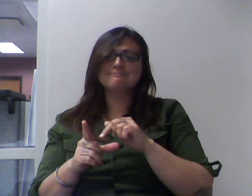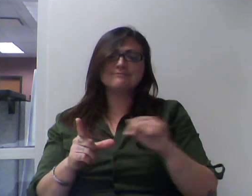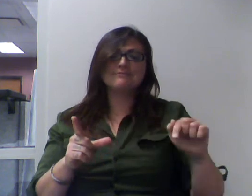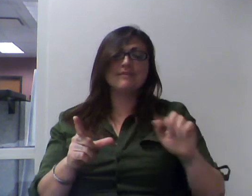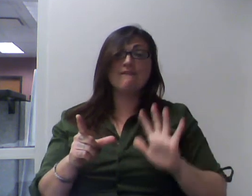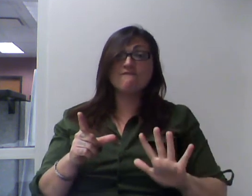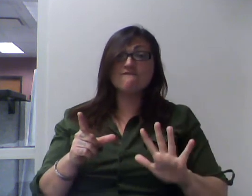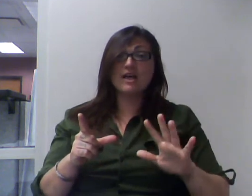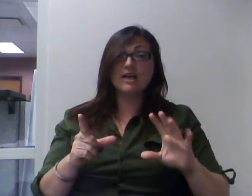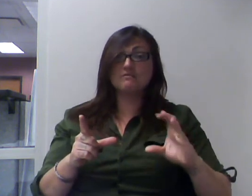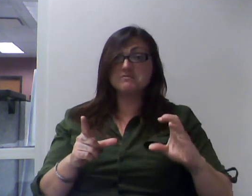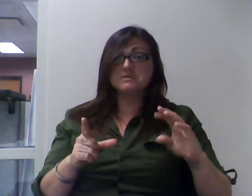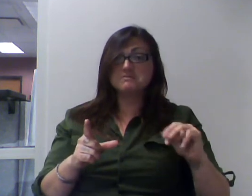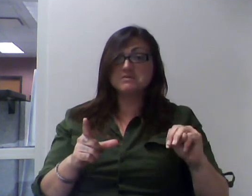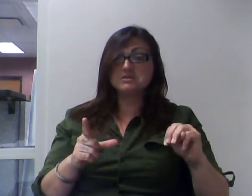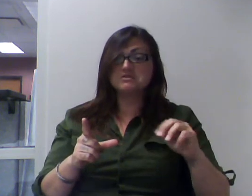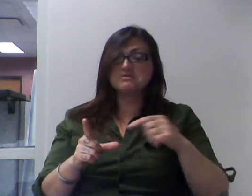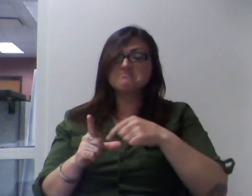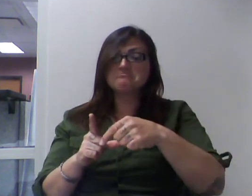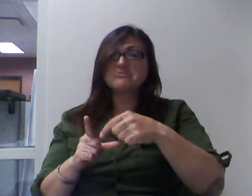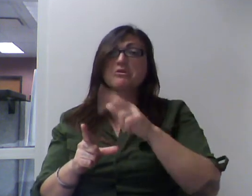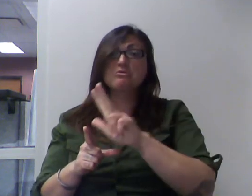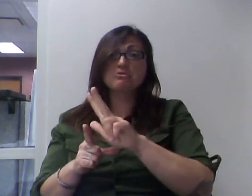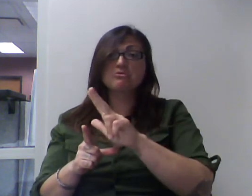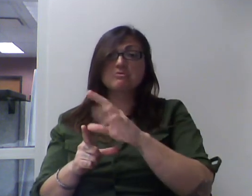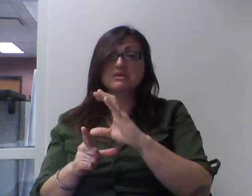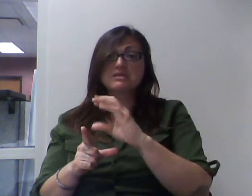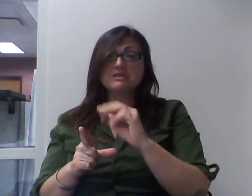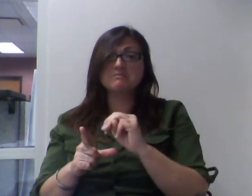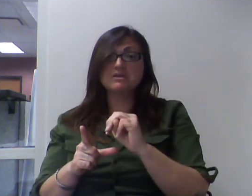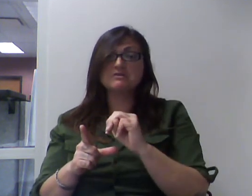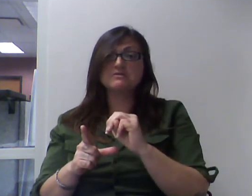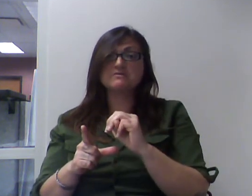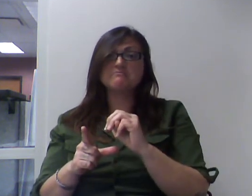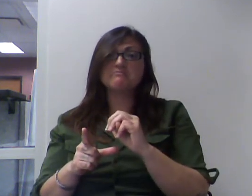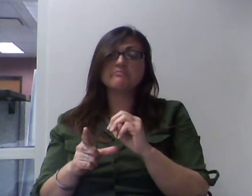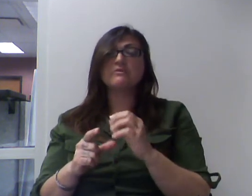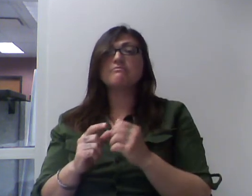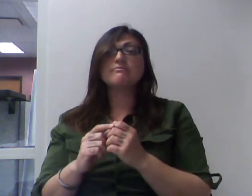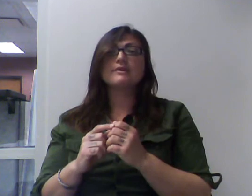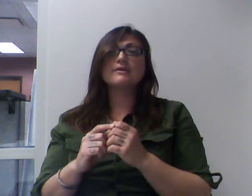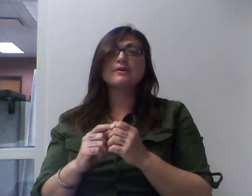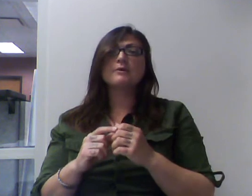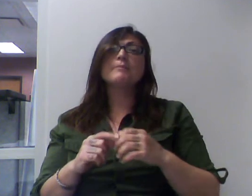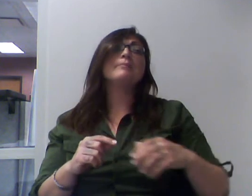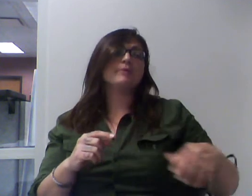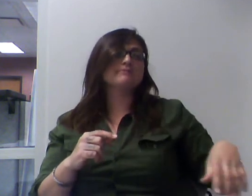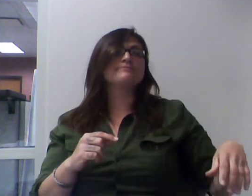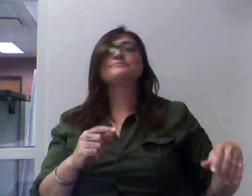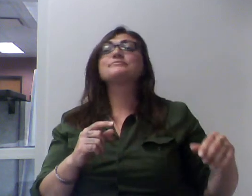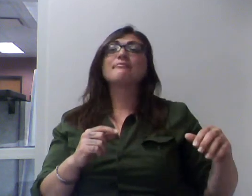Volume, according to the formula, is length multiplied by width multiplied by height.